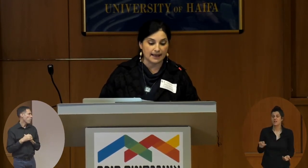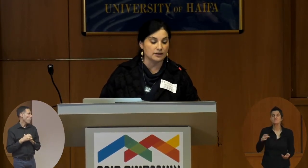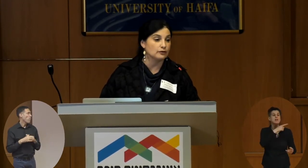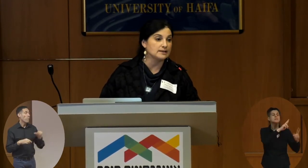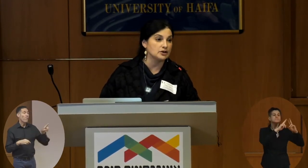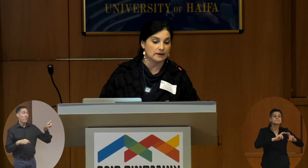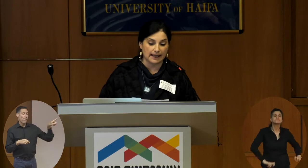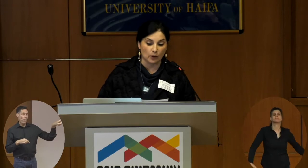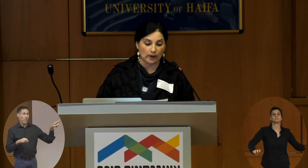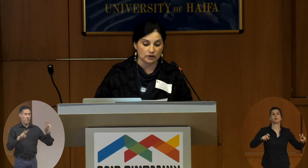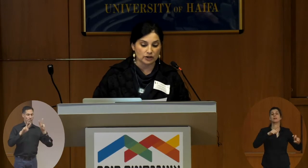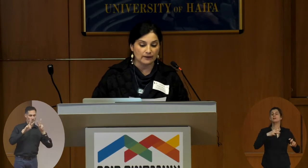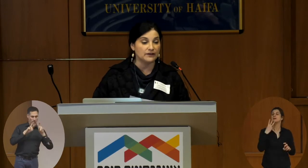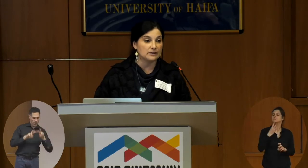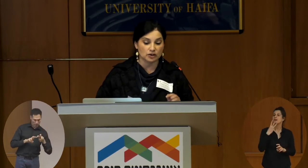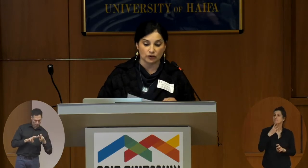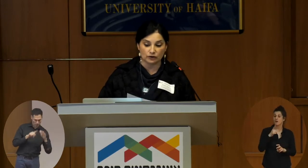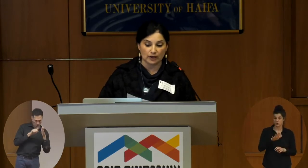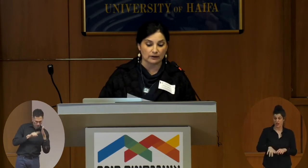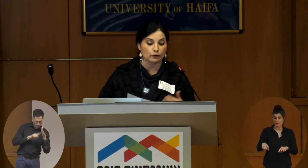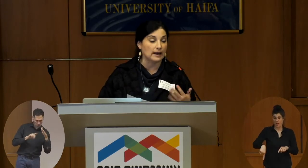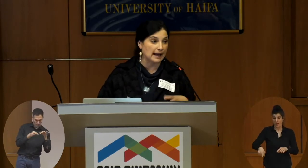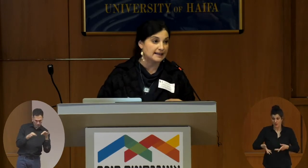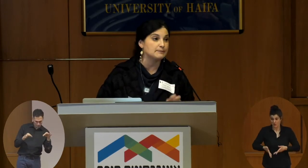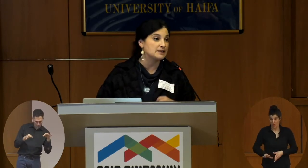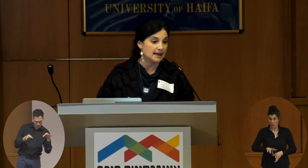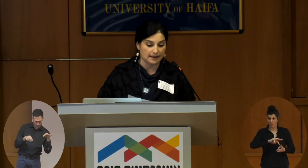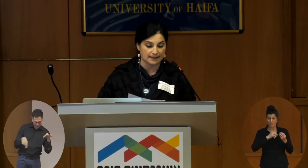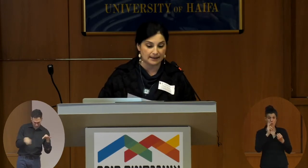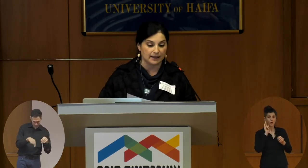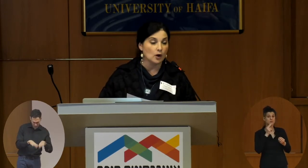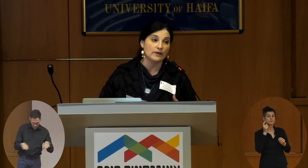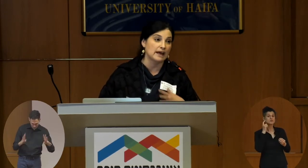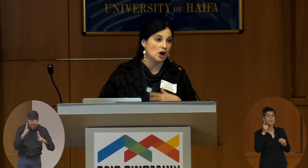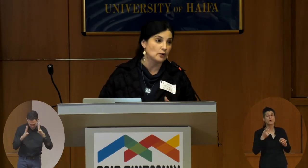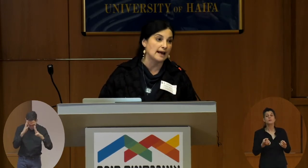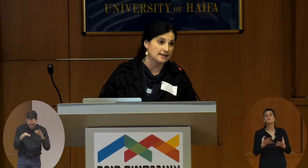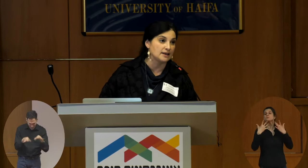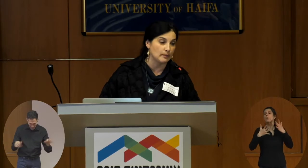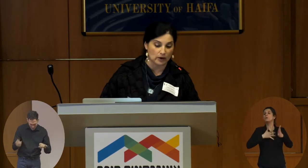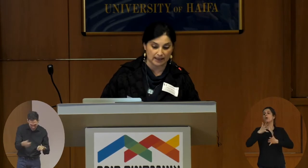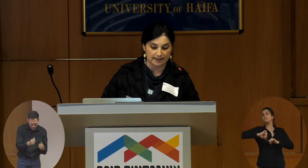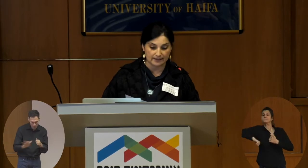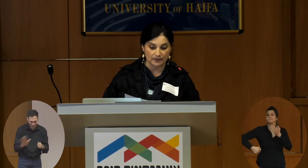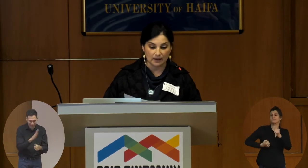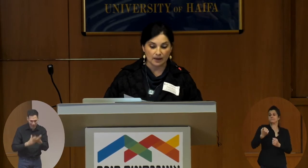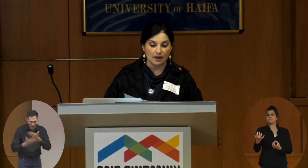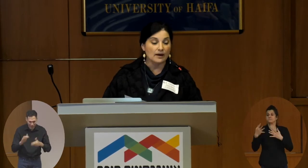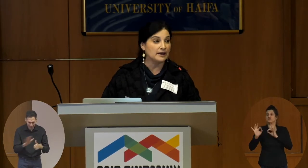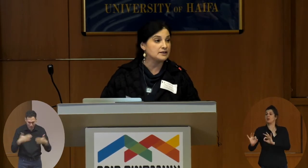and researches the language that these children create spontaneously with their own hands and bodies this